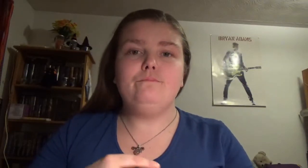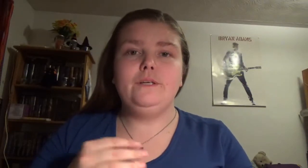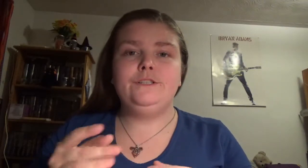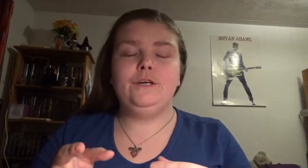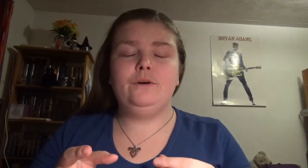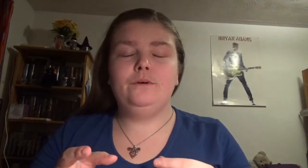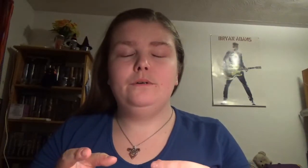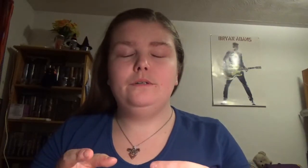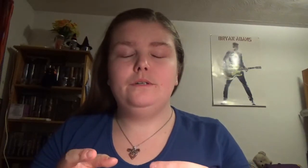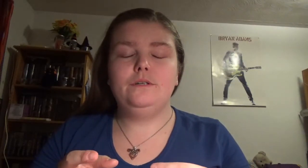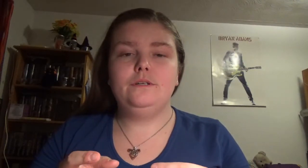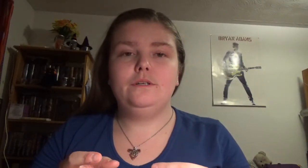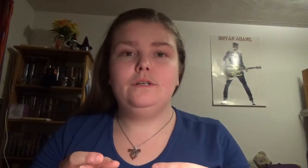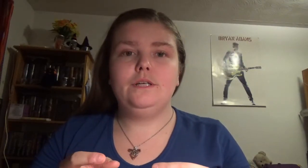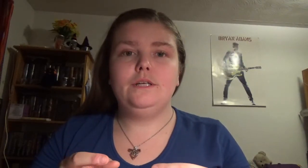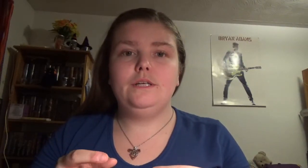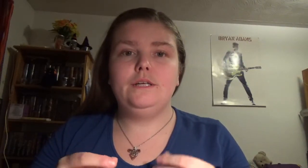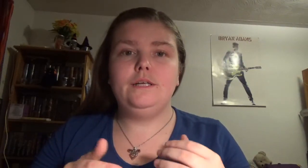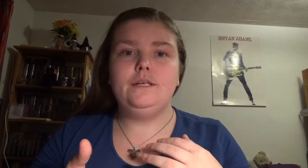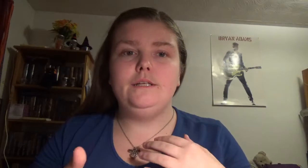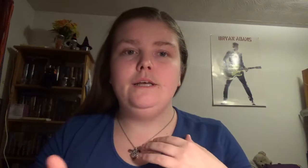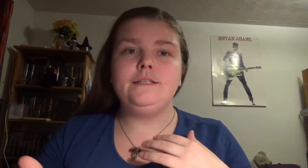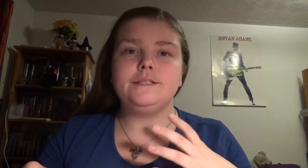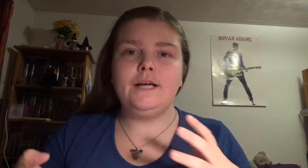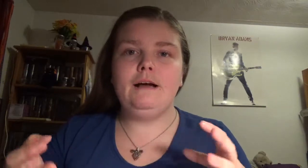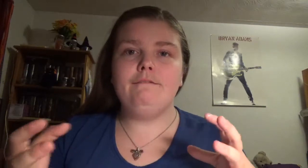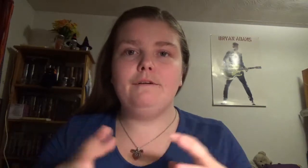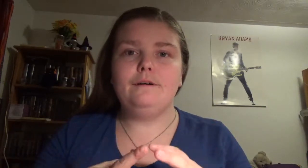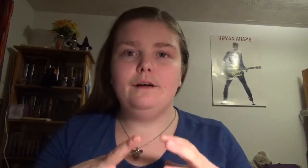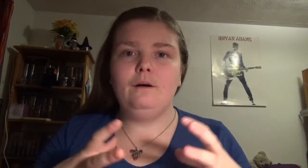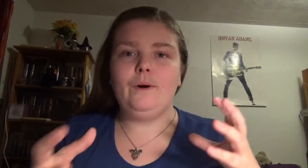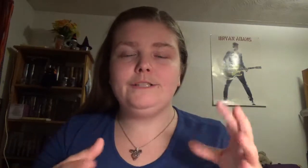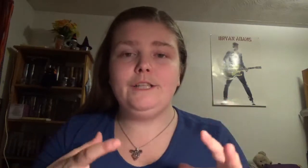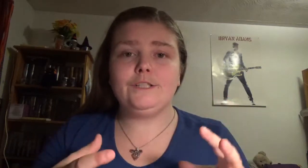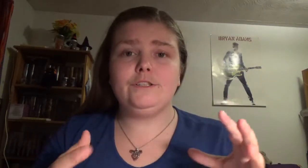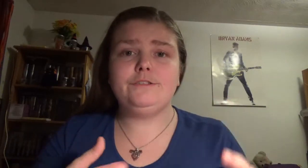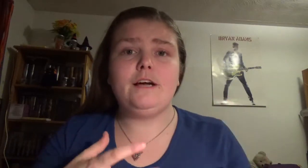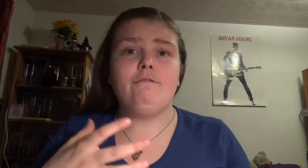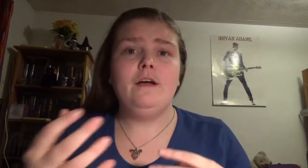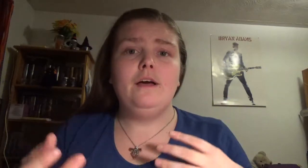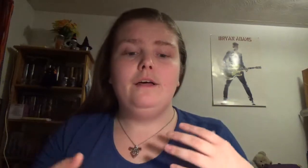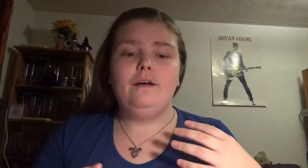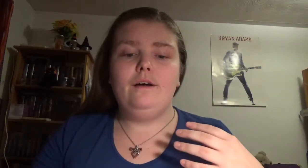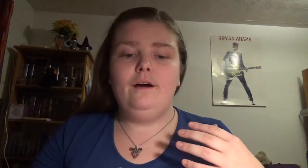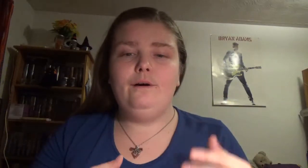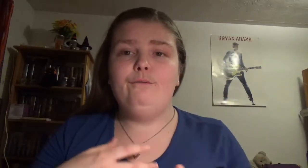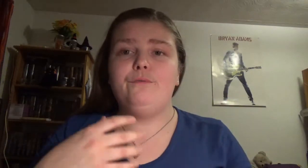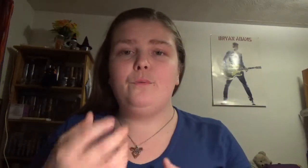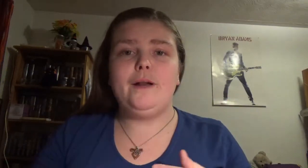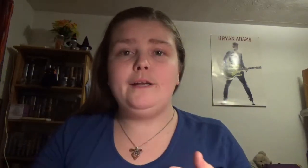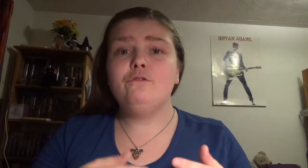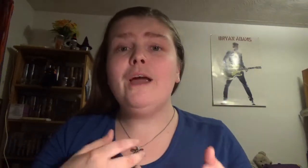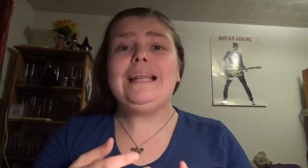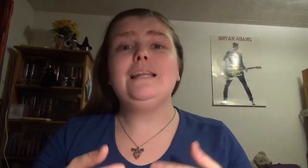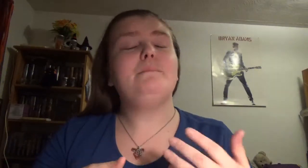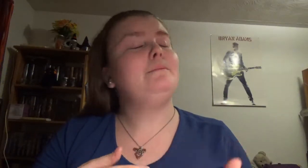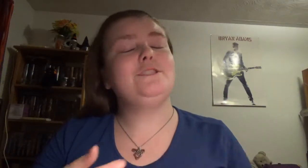So, it does have a wide selection of stuff of the wide writing and publishing